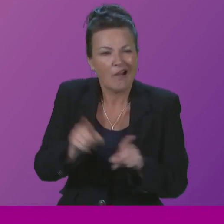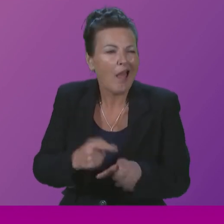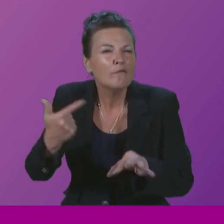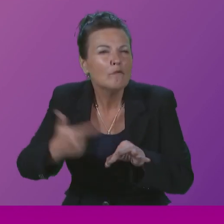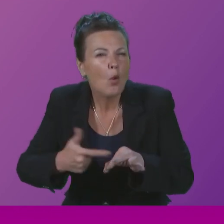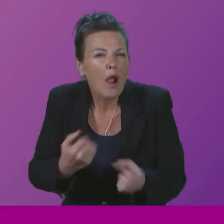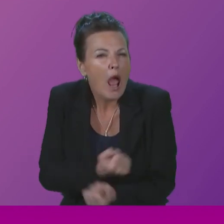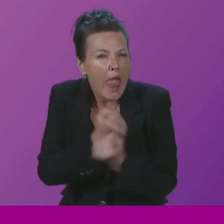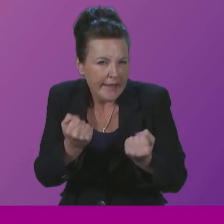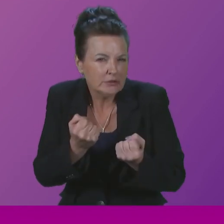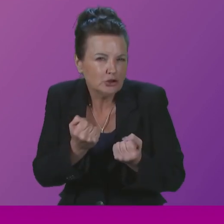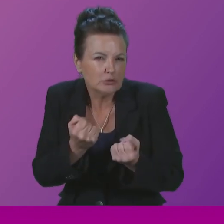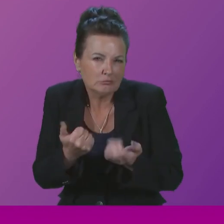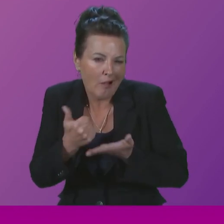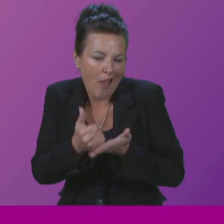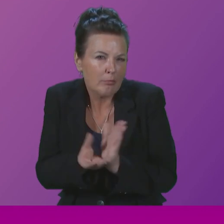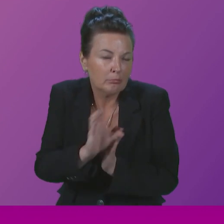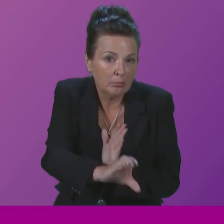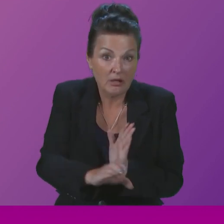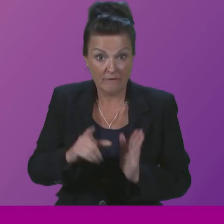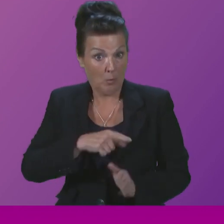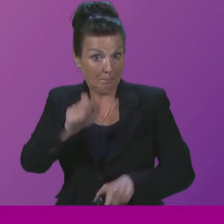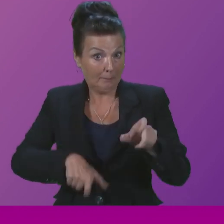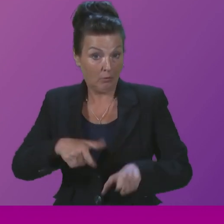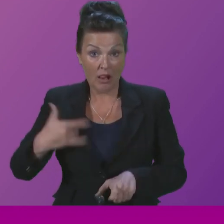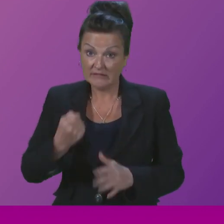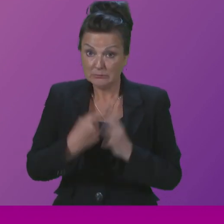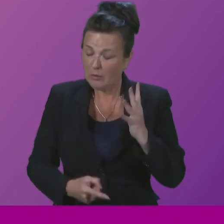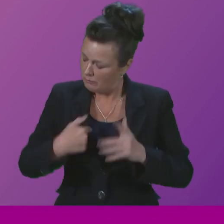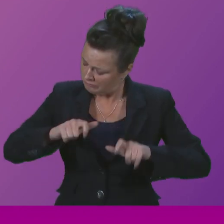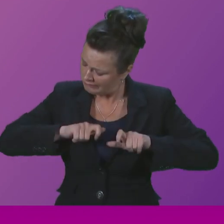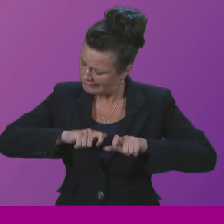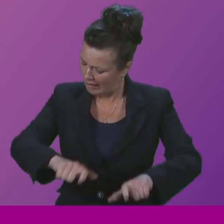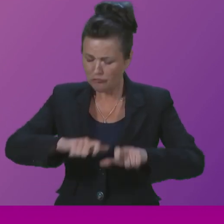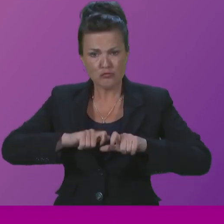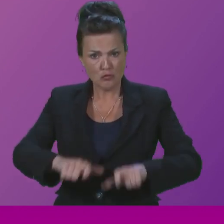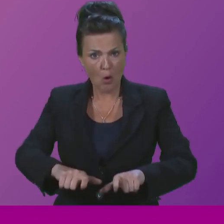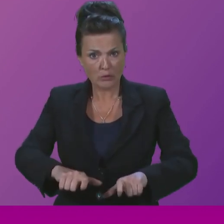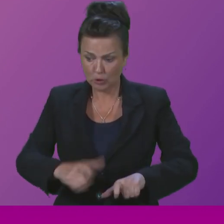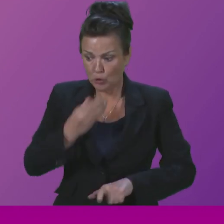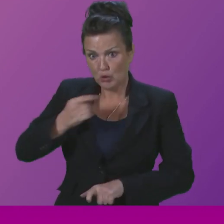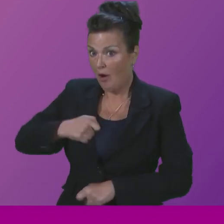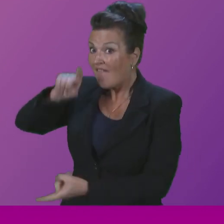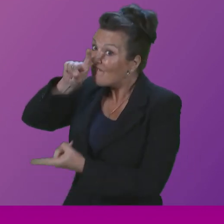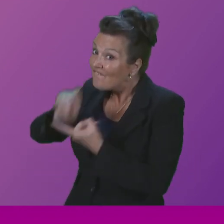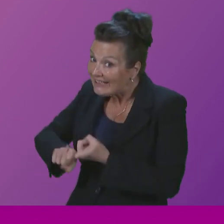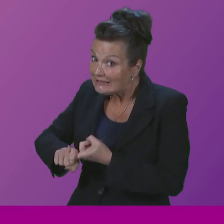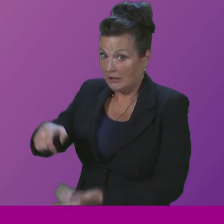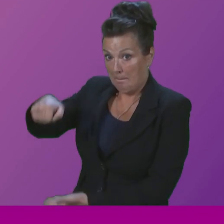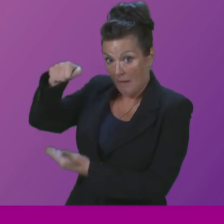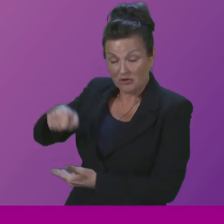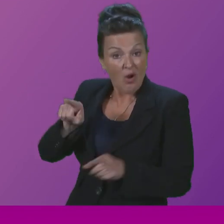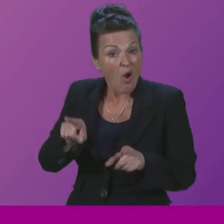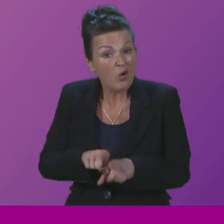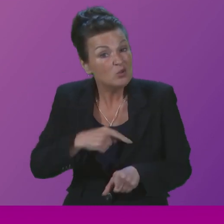example to those living with disabilities. And we will continue within the fixed budget that we have and within the limited powers